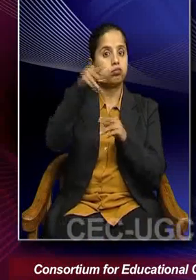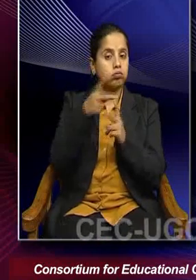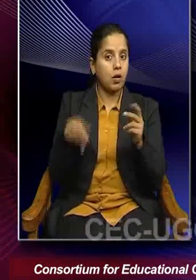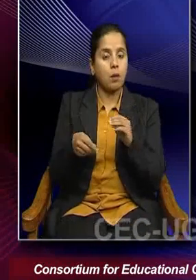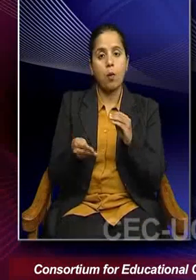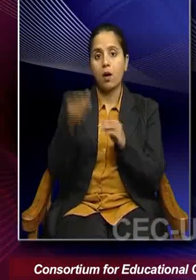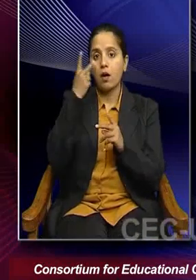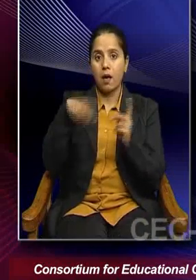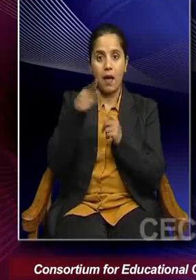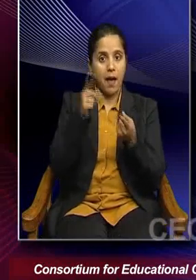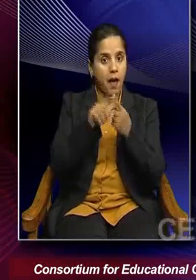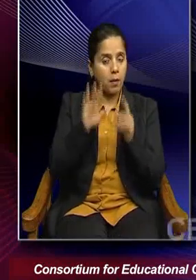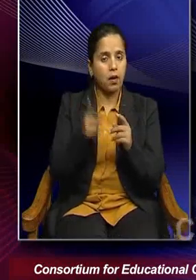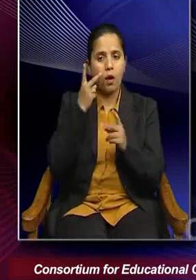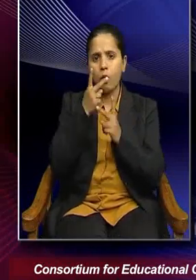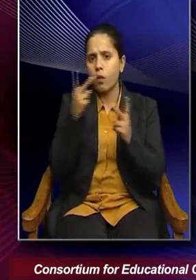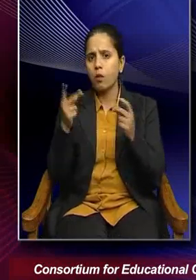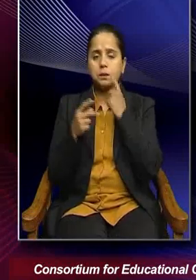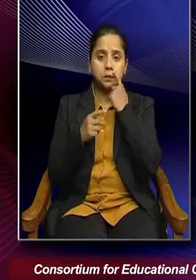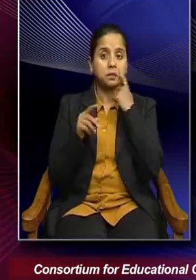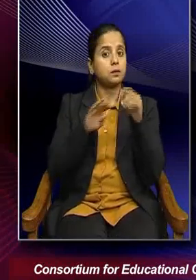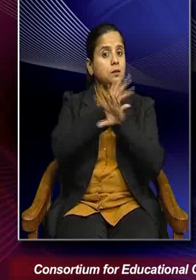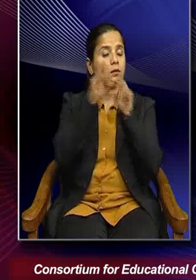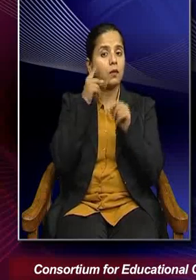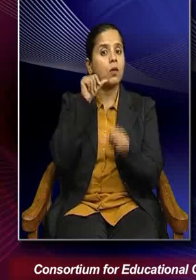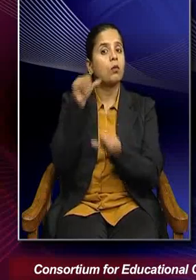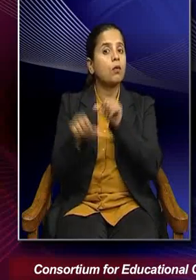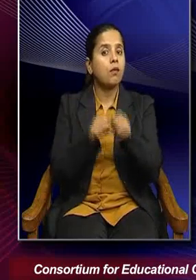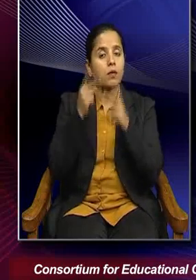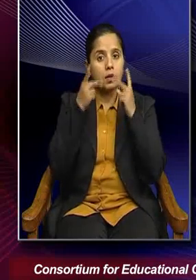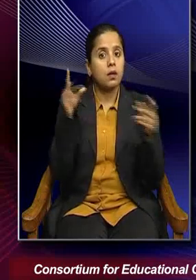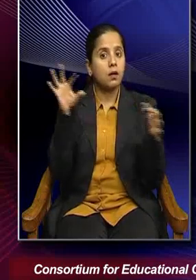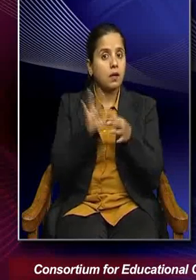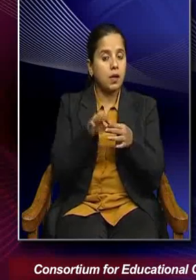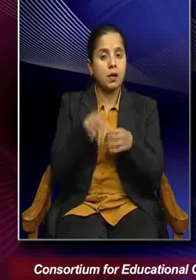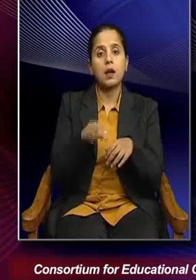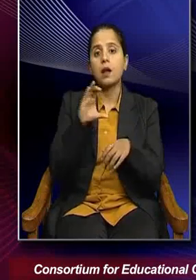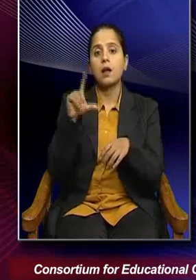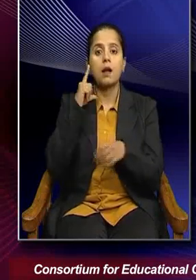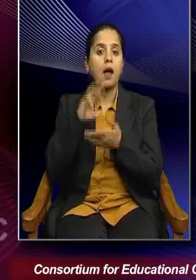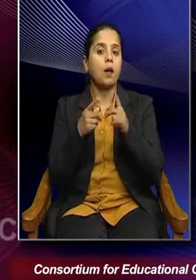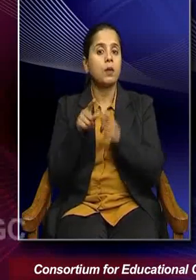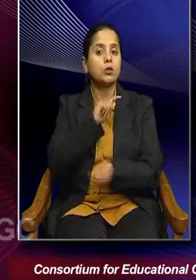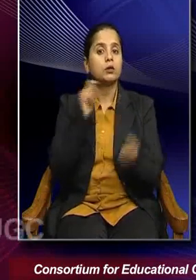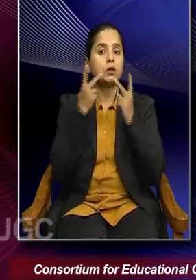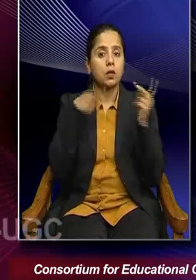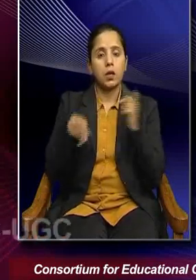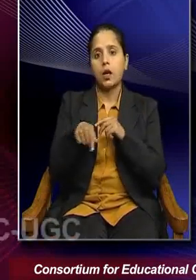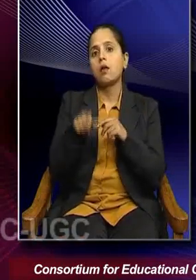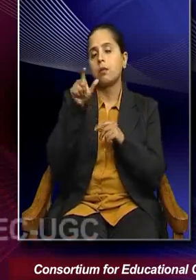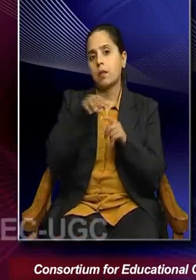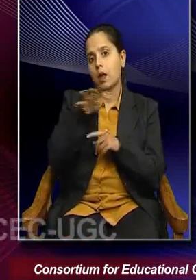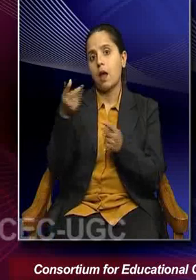tendency of salinization. So, all these processes which is related to climate change are likely to affect human